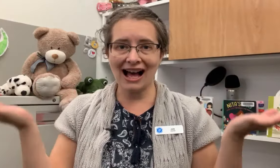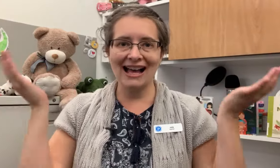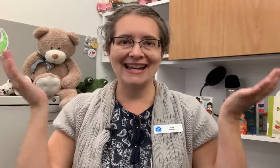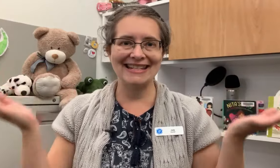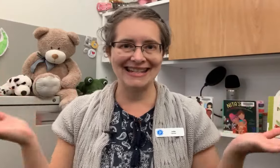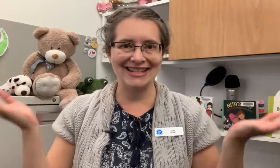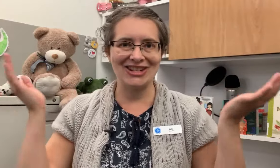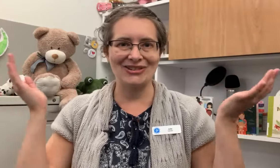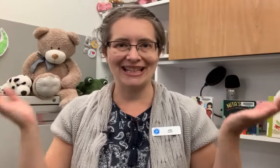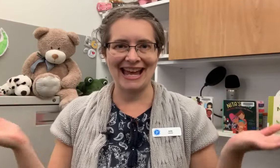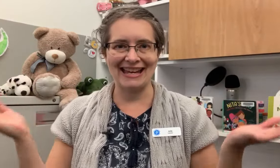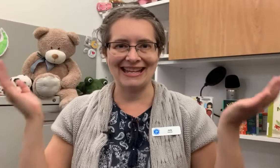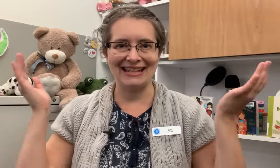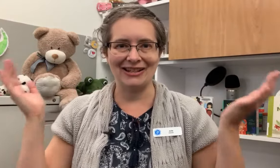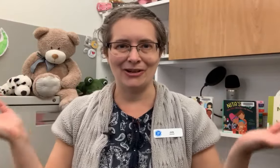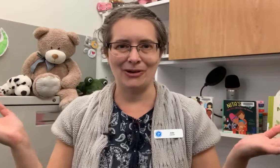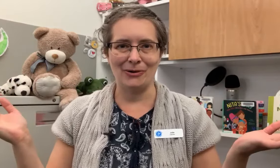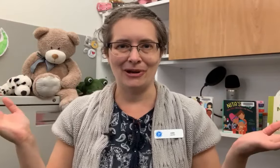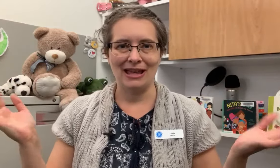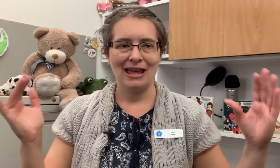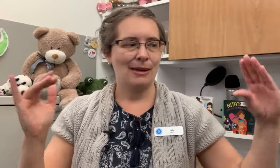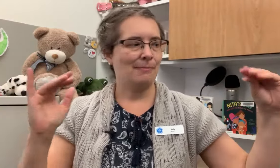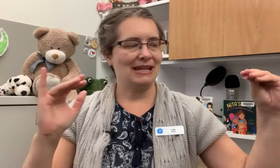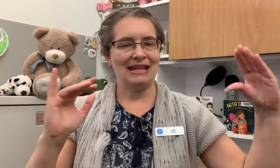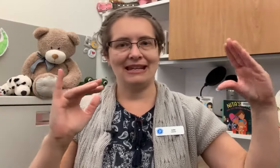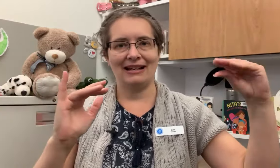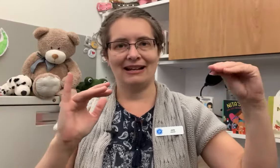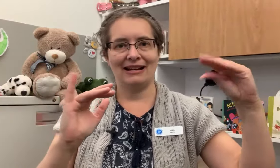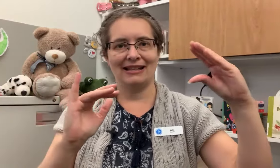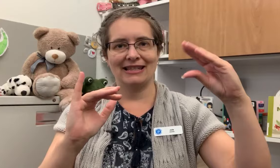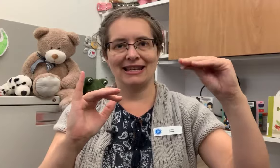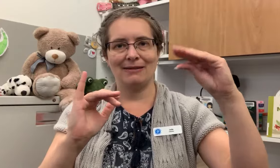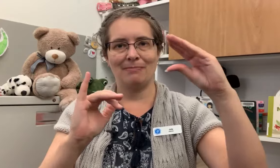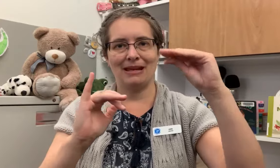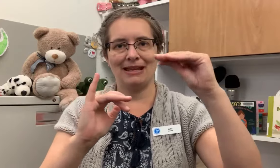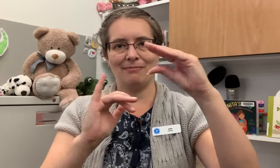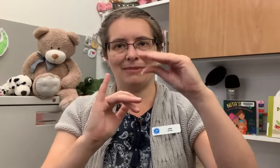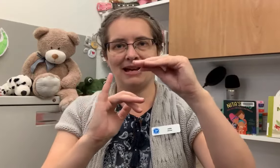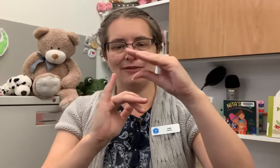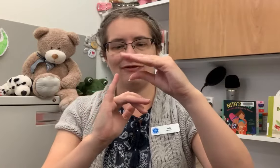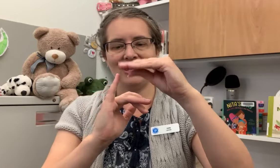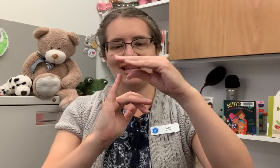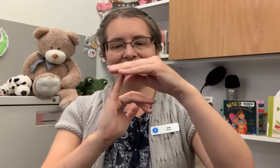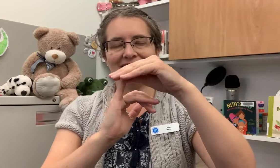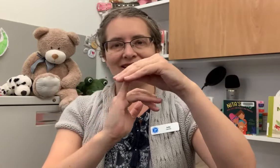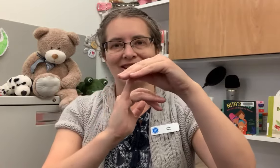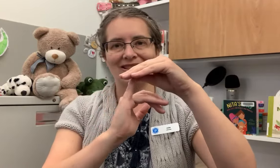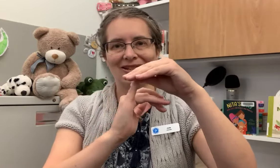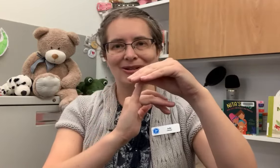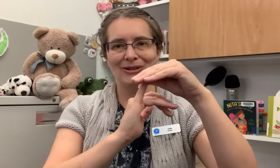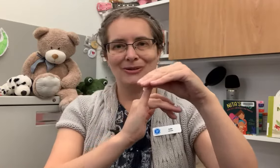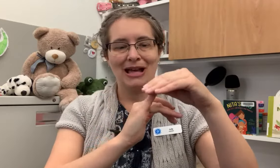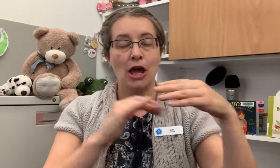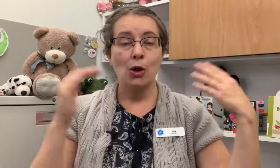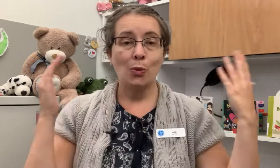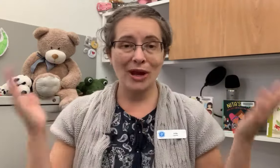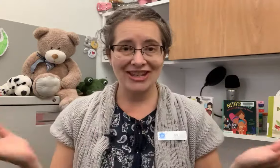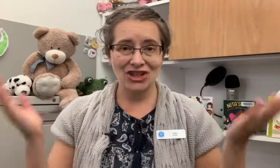did you let it go? Because it bit my finger so. Which